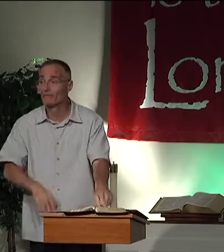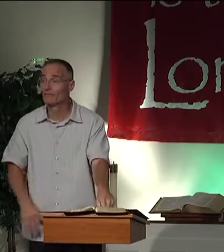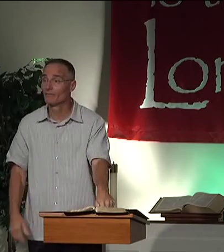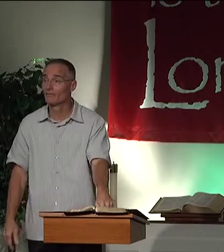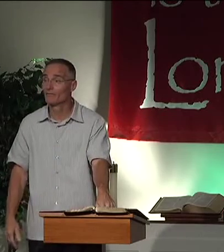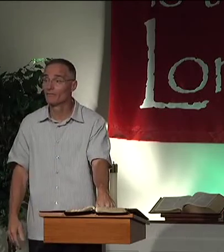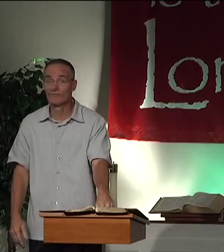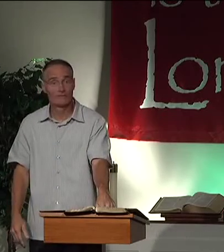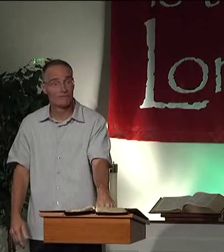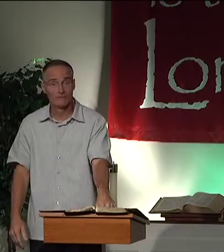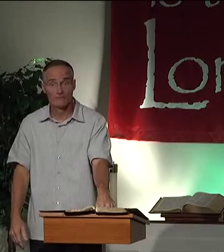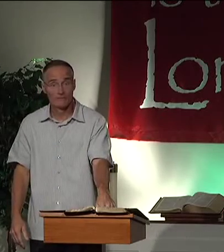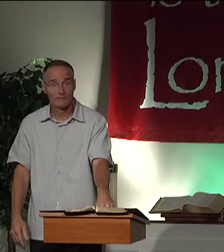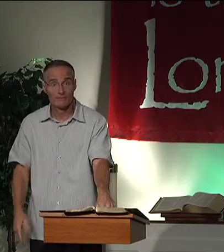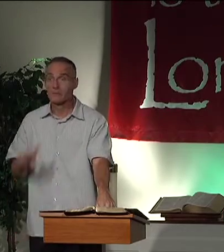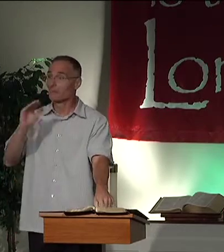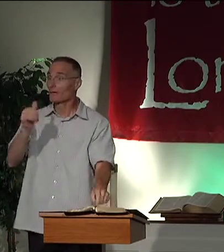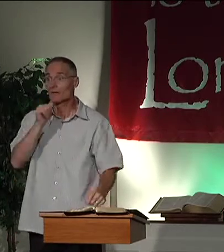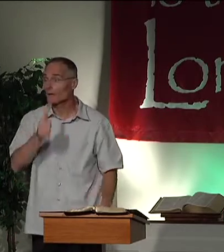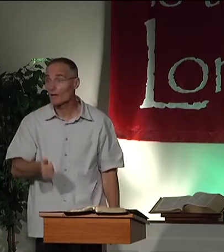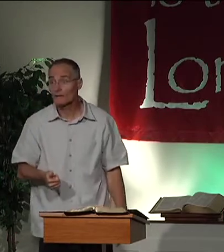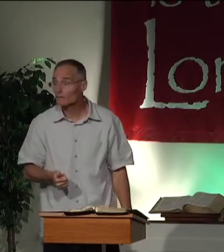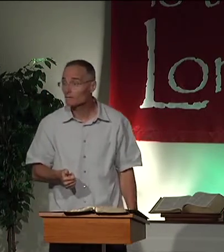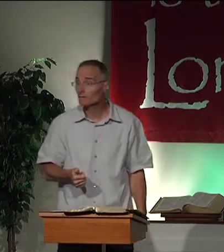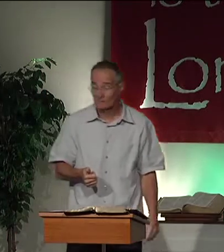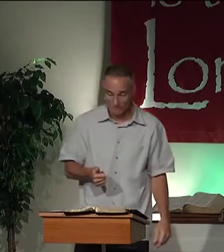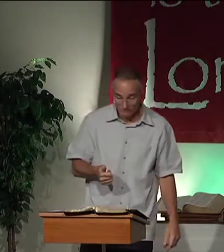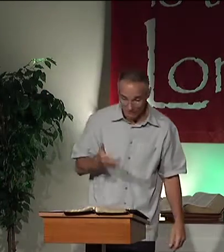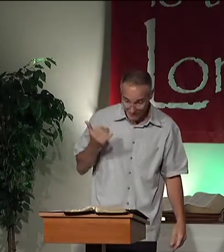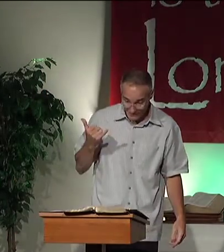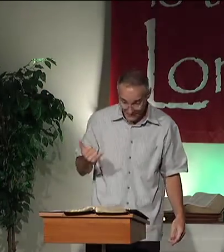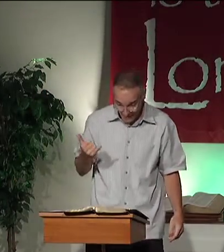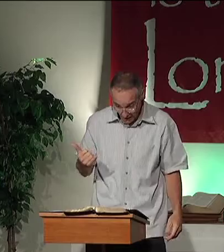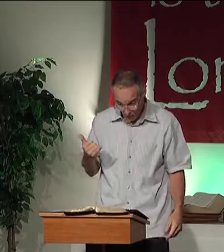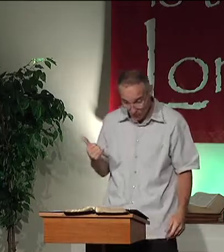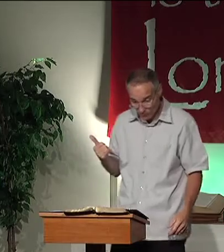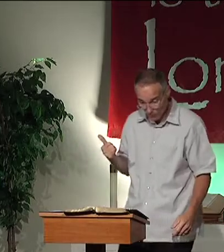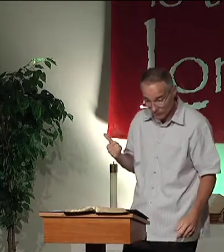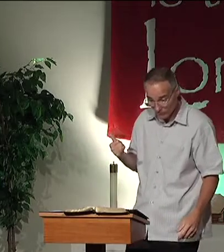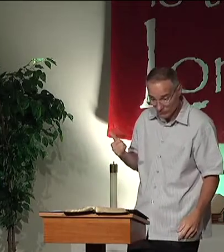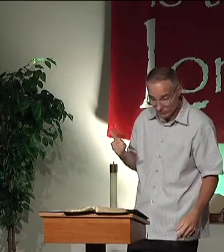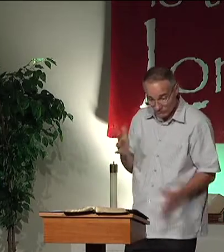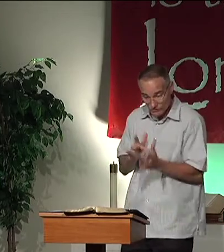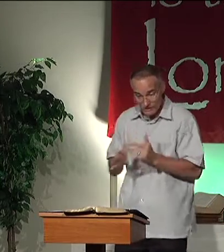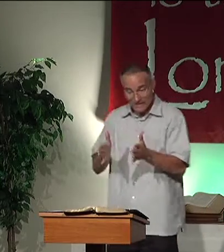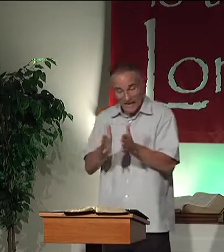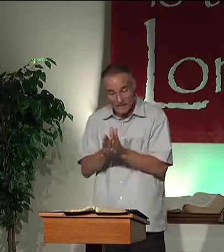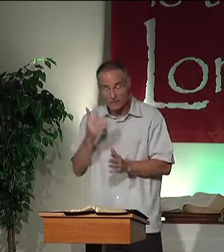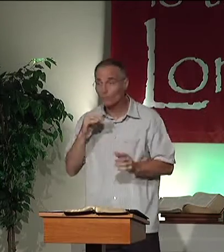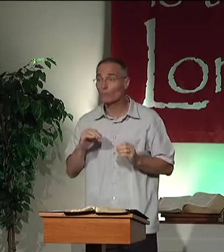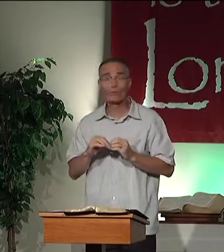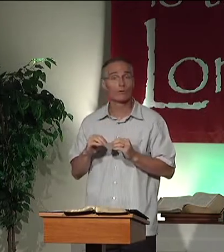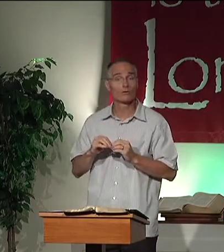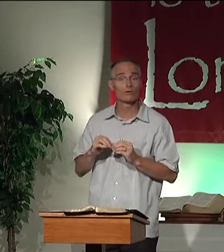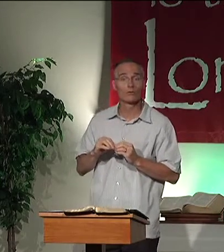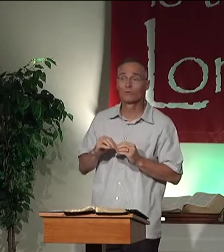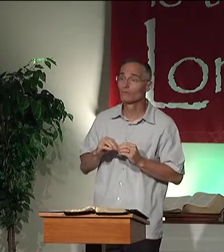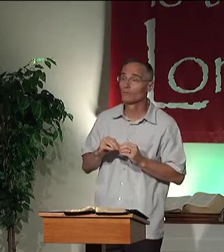Do you mean that's not enough? Apparently not. Now, Jesus is asking for